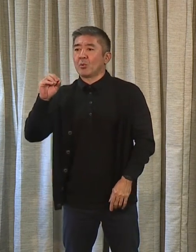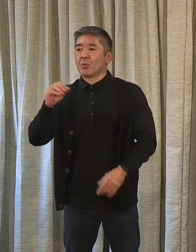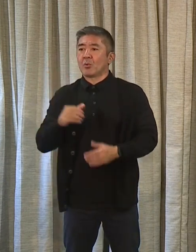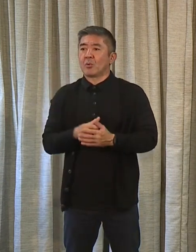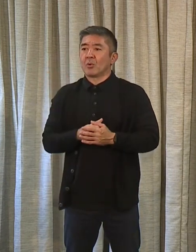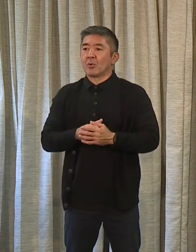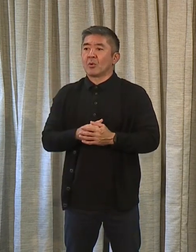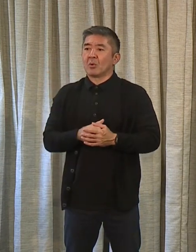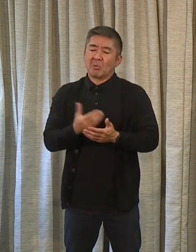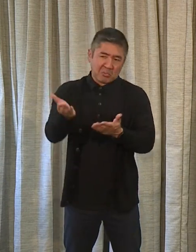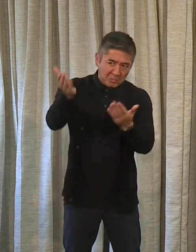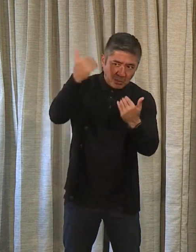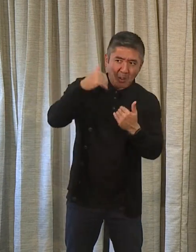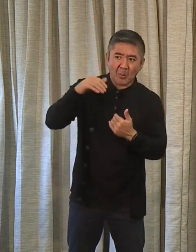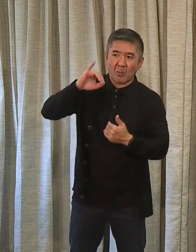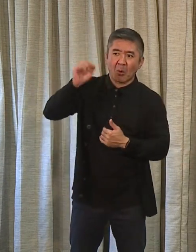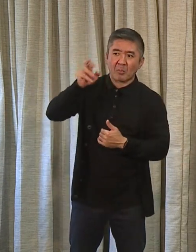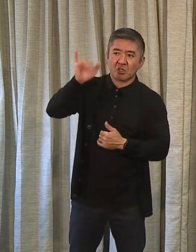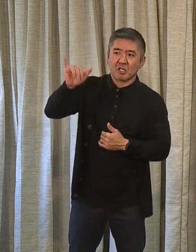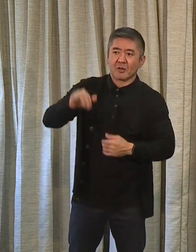You might want to come up, Jerry. Yeah.